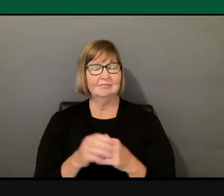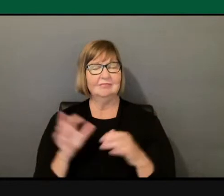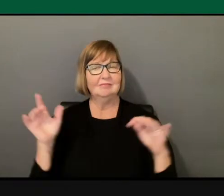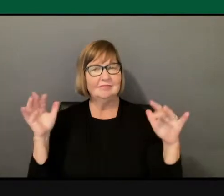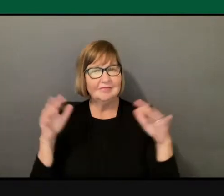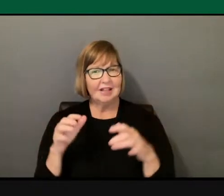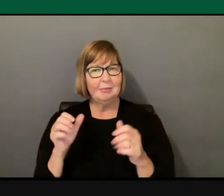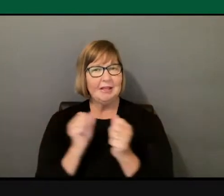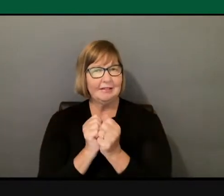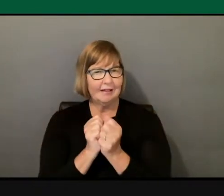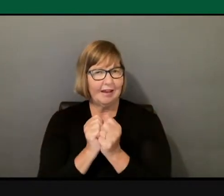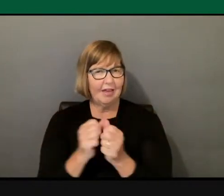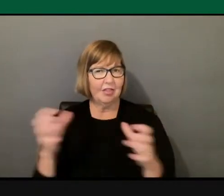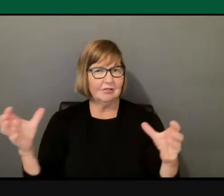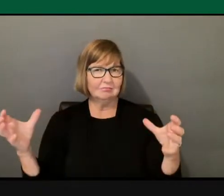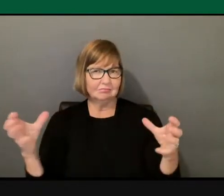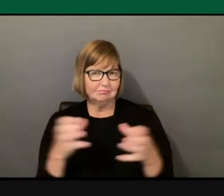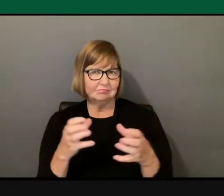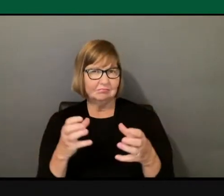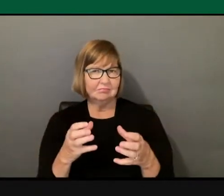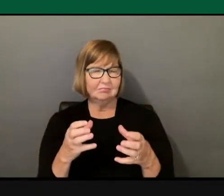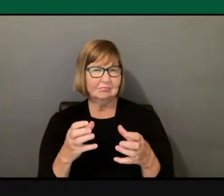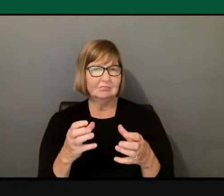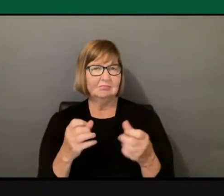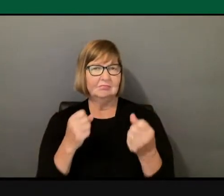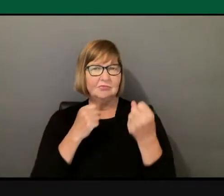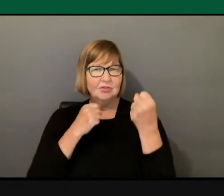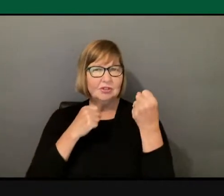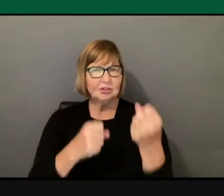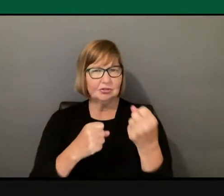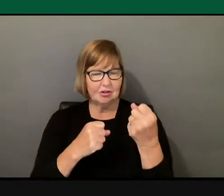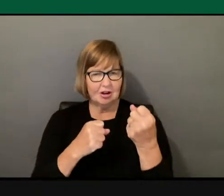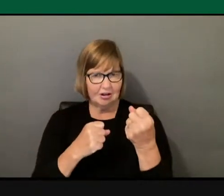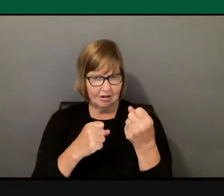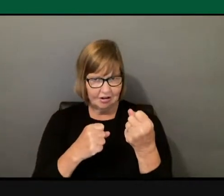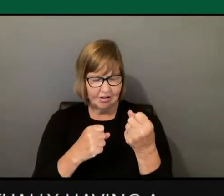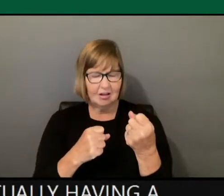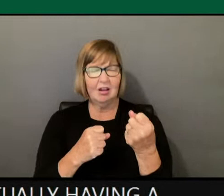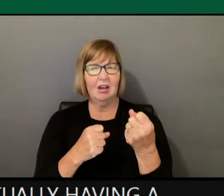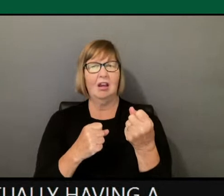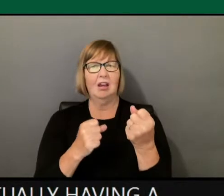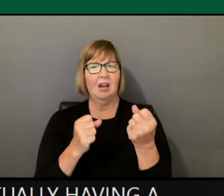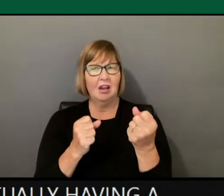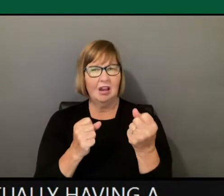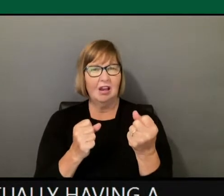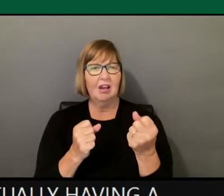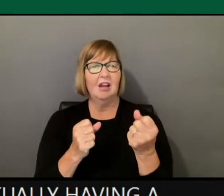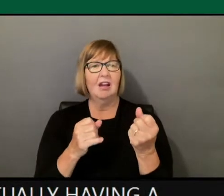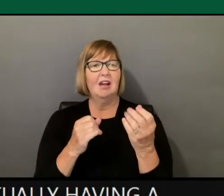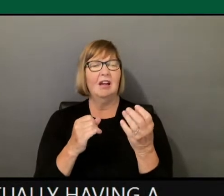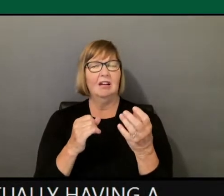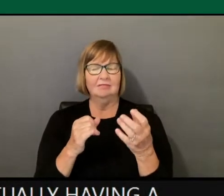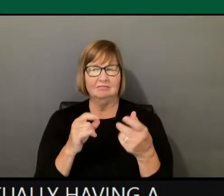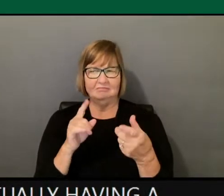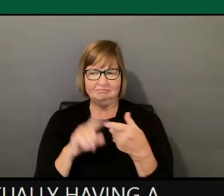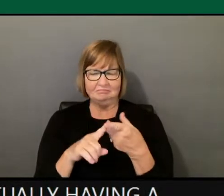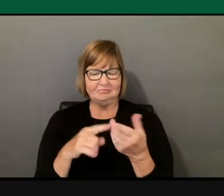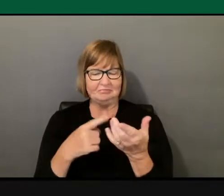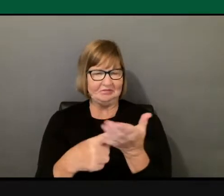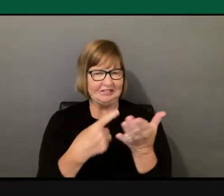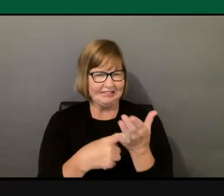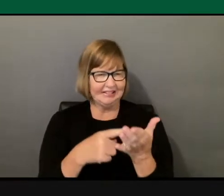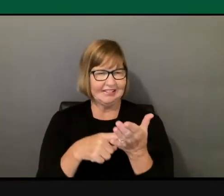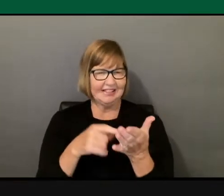actually having a strength of being together and countering a lot of that divisive messaging. You know, the